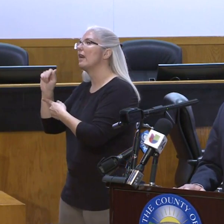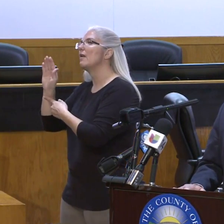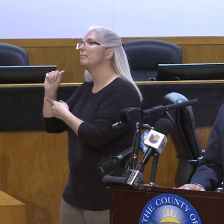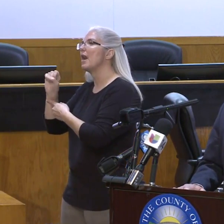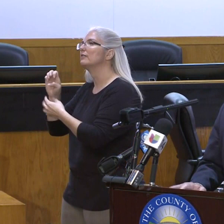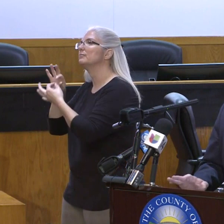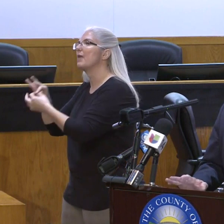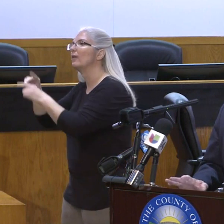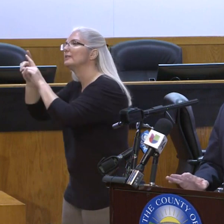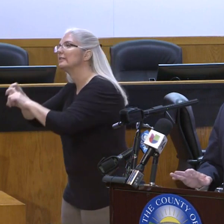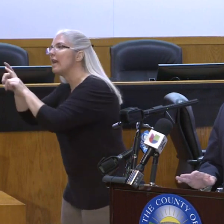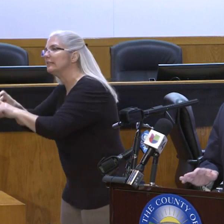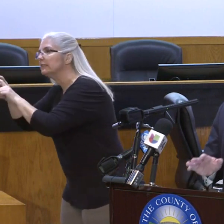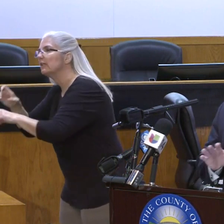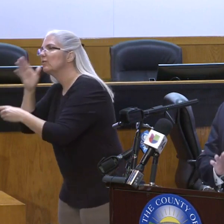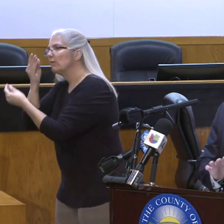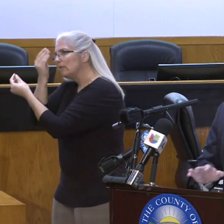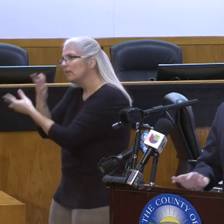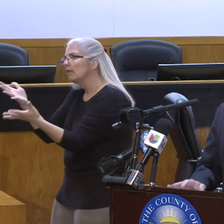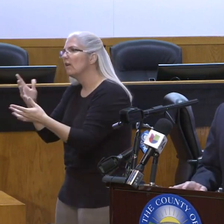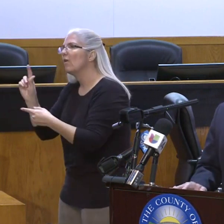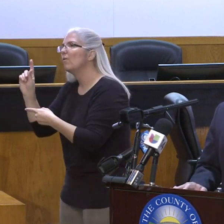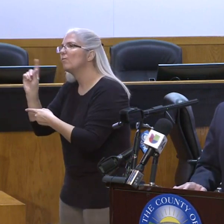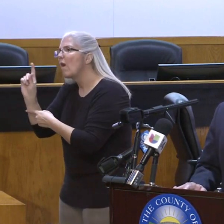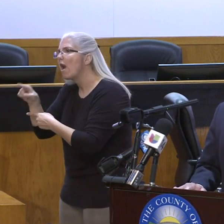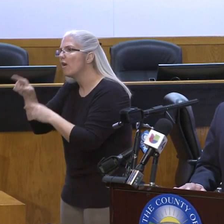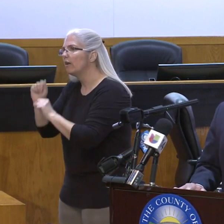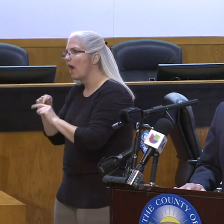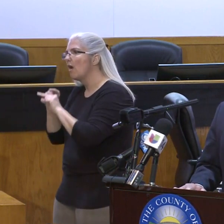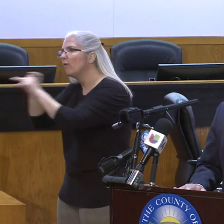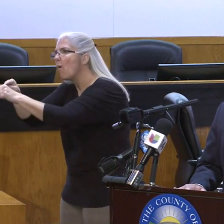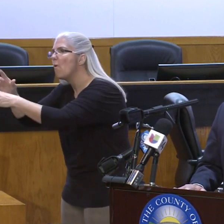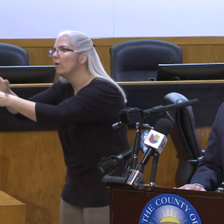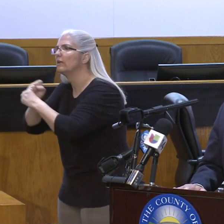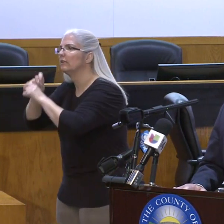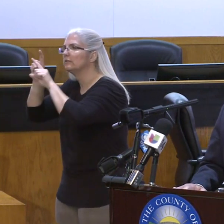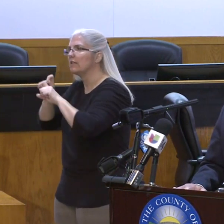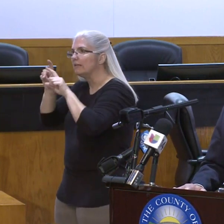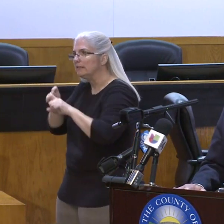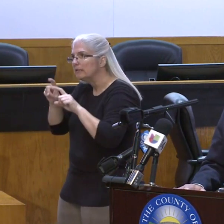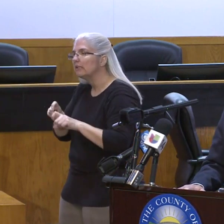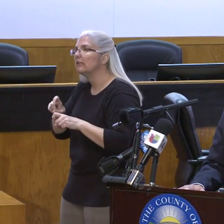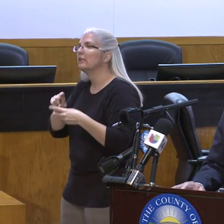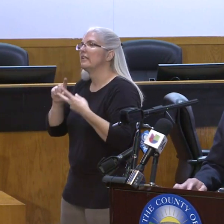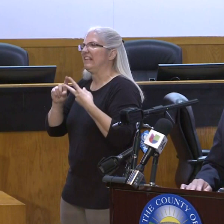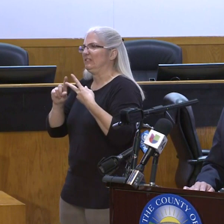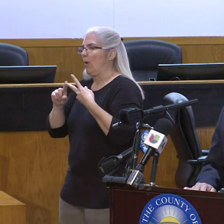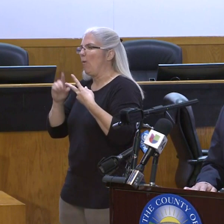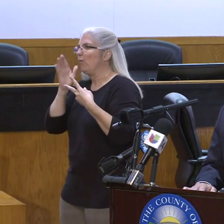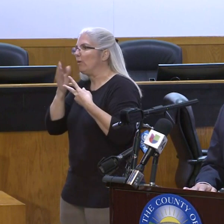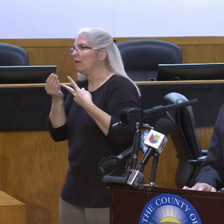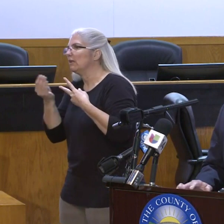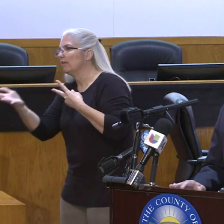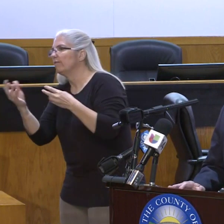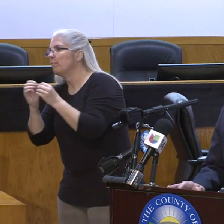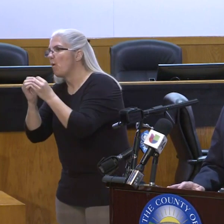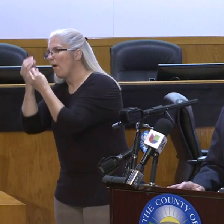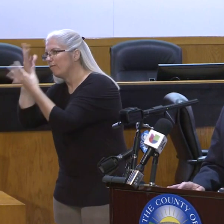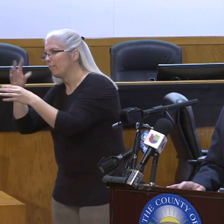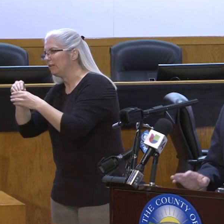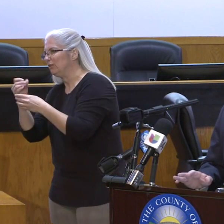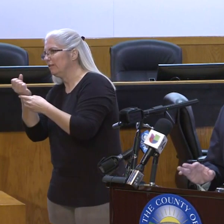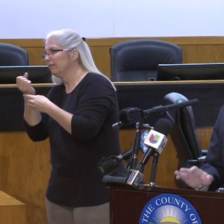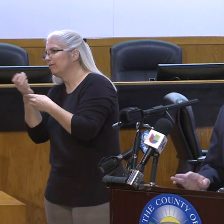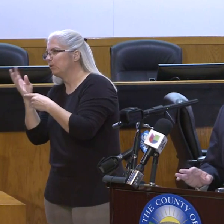information on testing, and you're going to hear more specifics from Dr. Tong in a couple of minutes. I do want to note